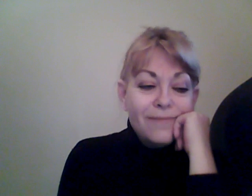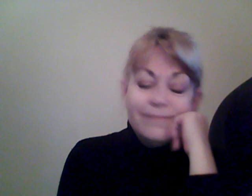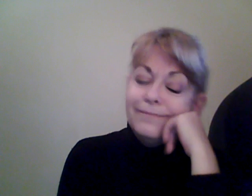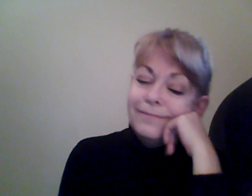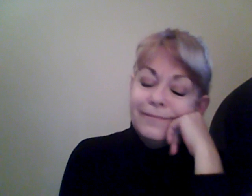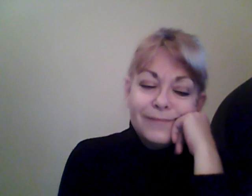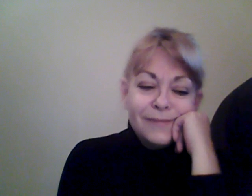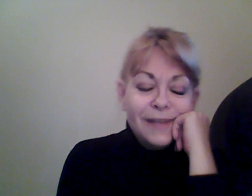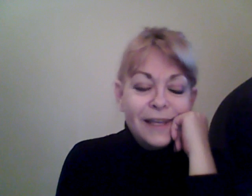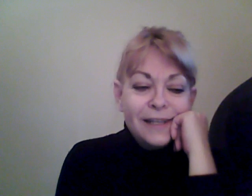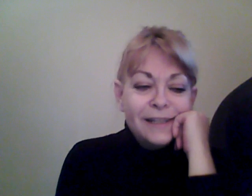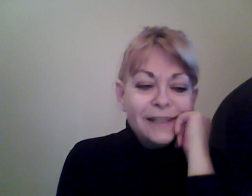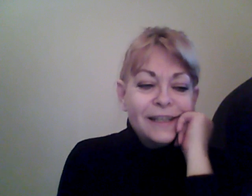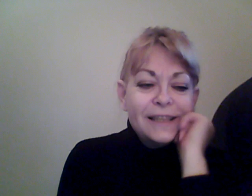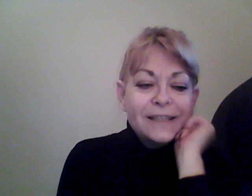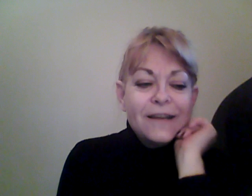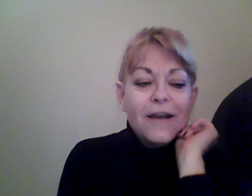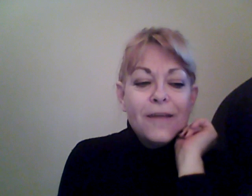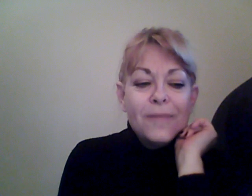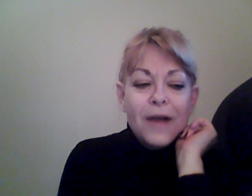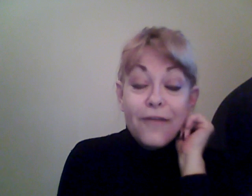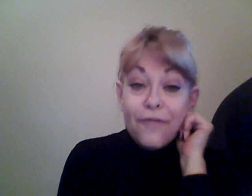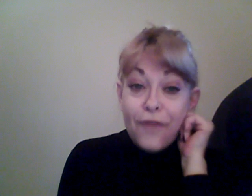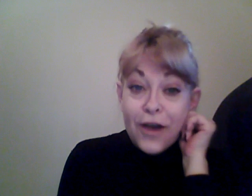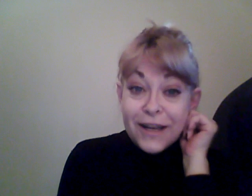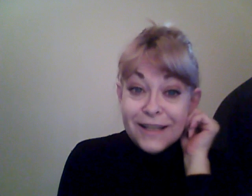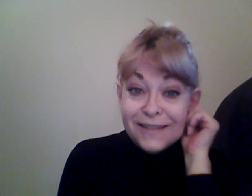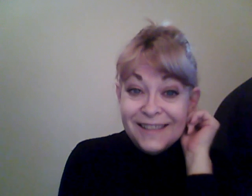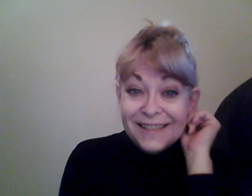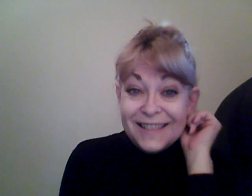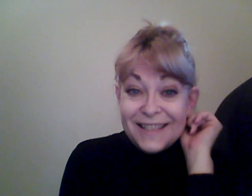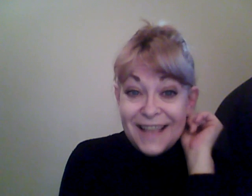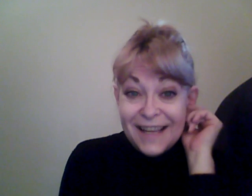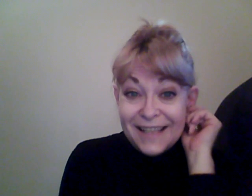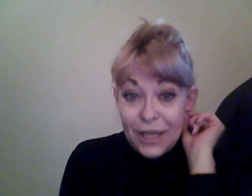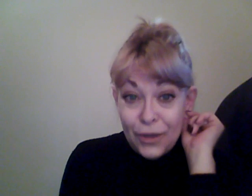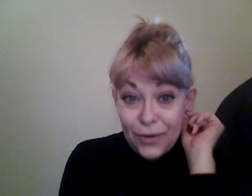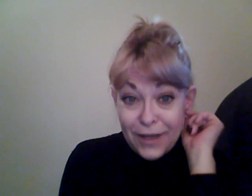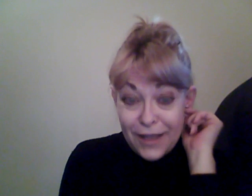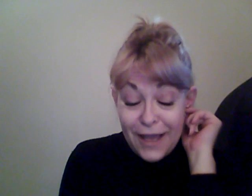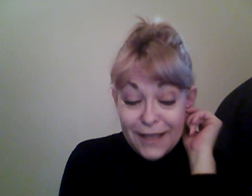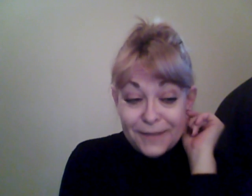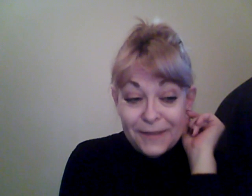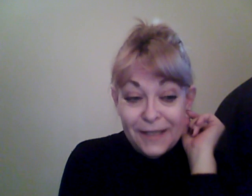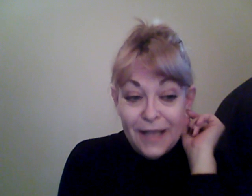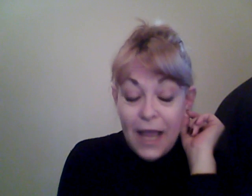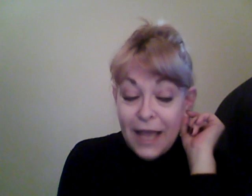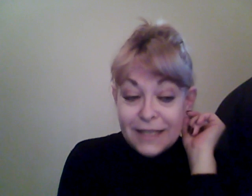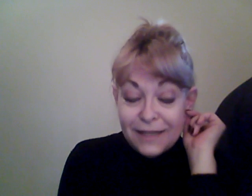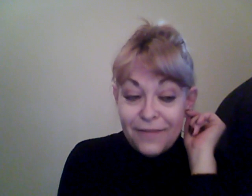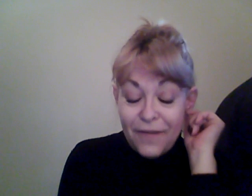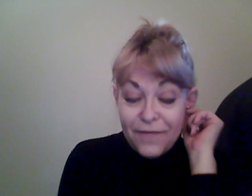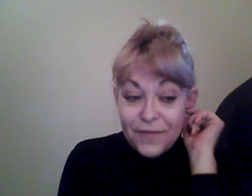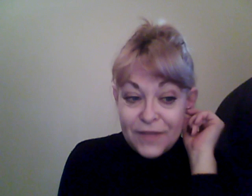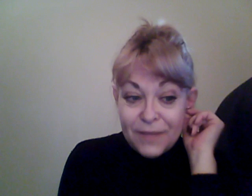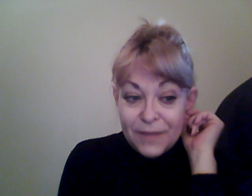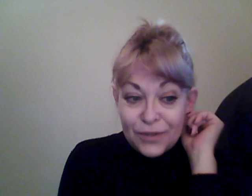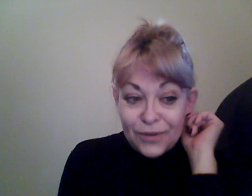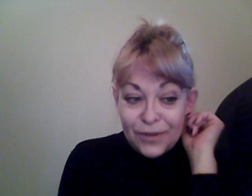So, like an idiot at the time, I fought it. Stayed in that yoga class. Had to leave 15 minutes earlier